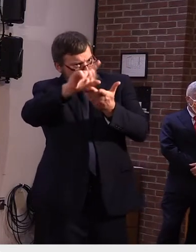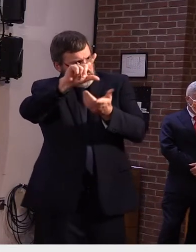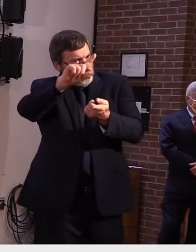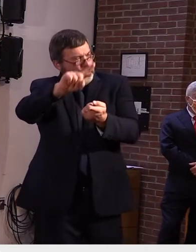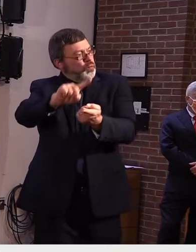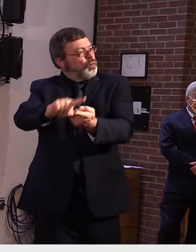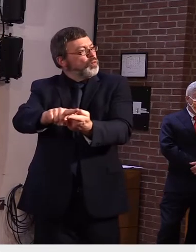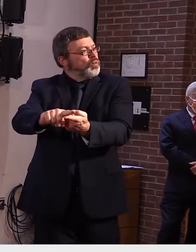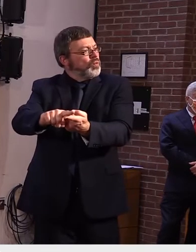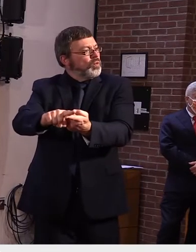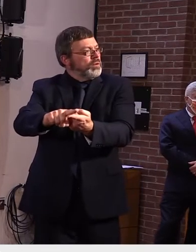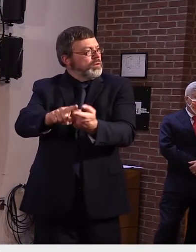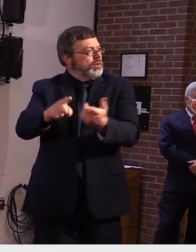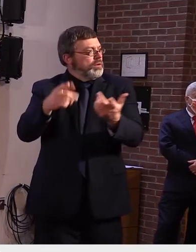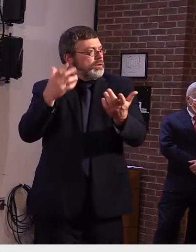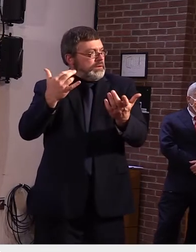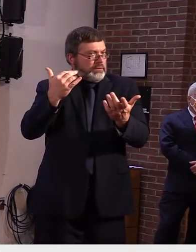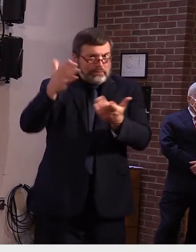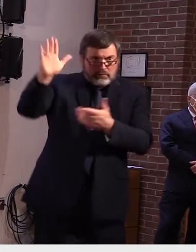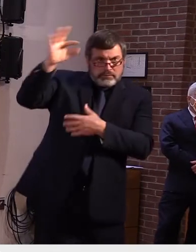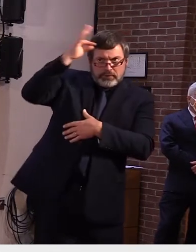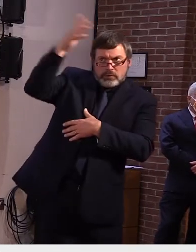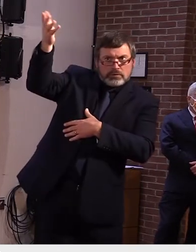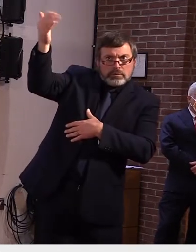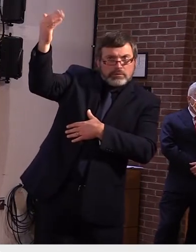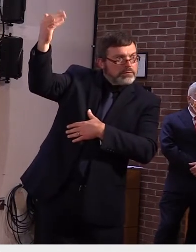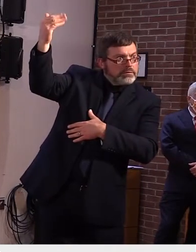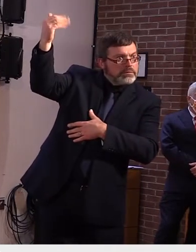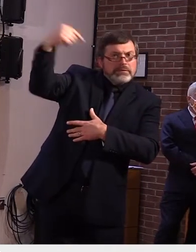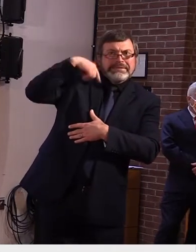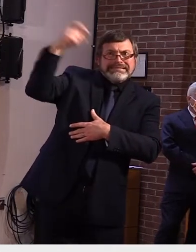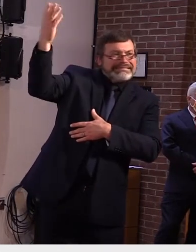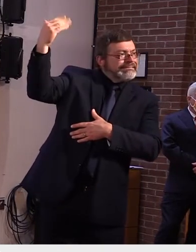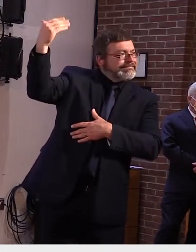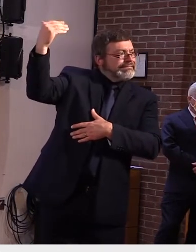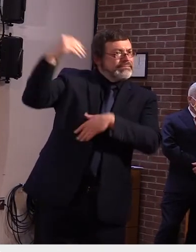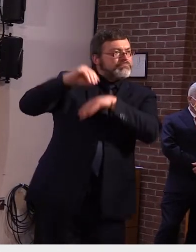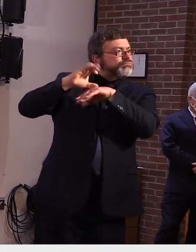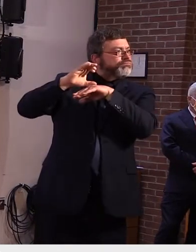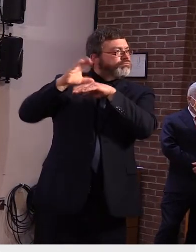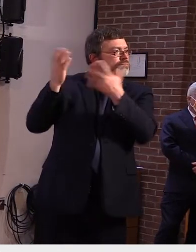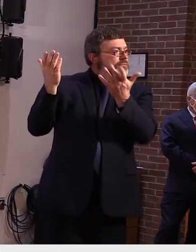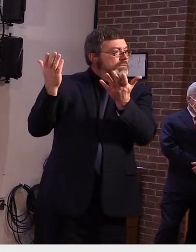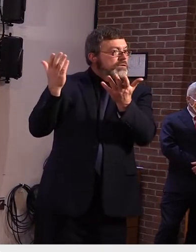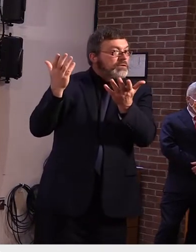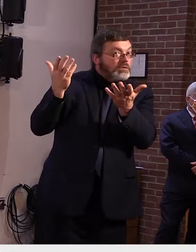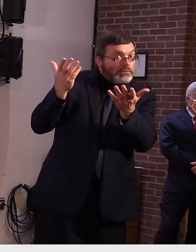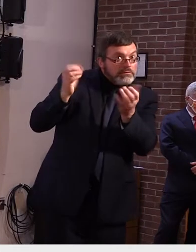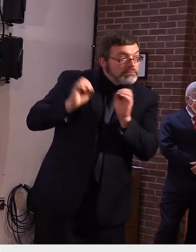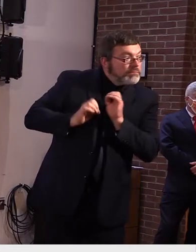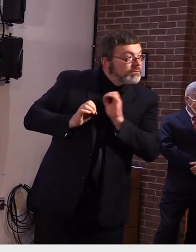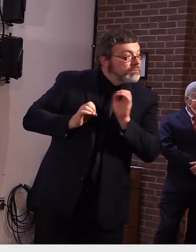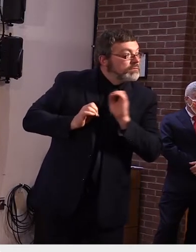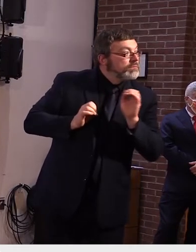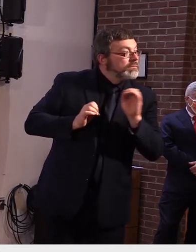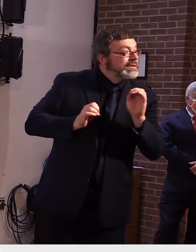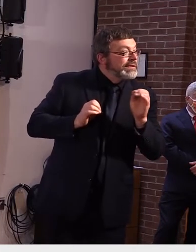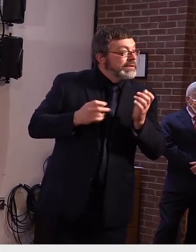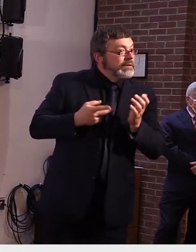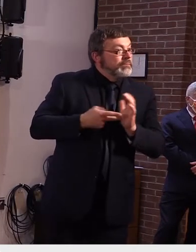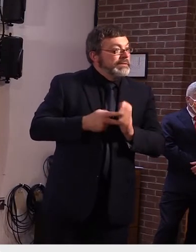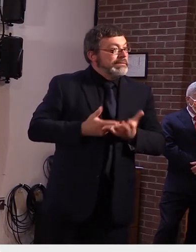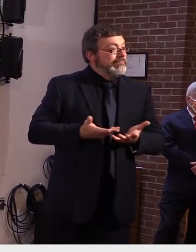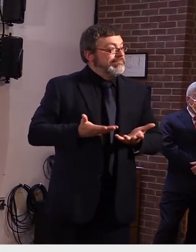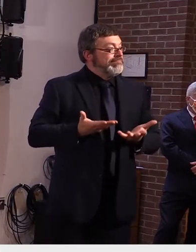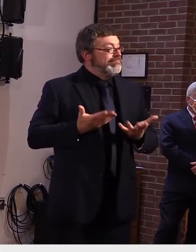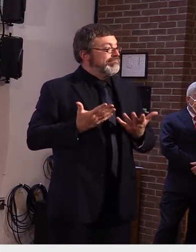heard uh anything uh from the u.s department of labor at this time so we'll continue to monitor that situation but we